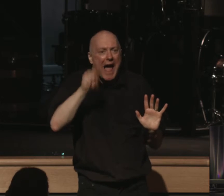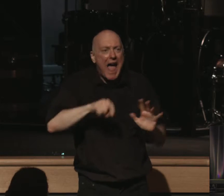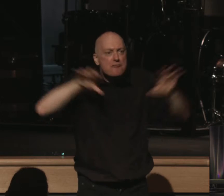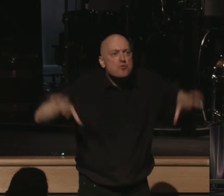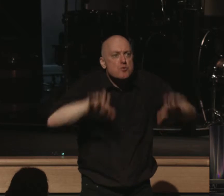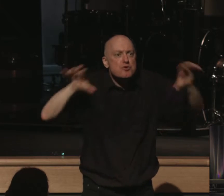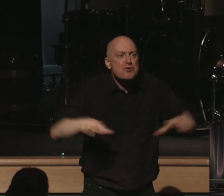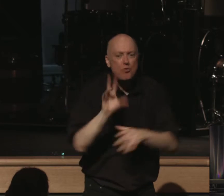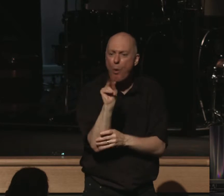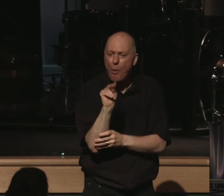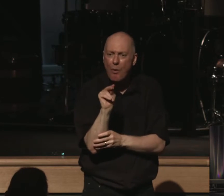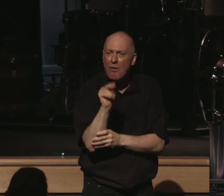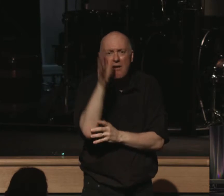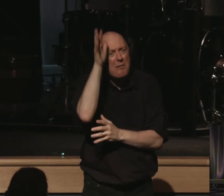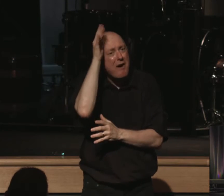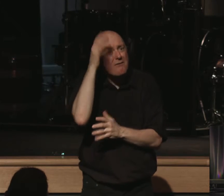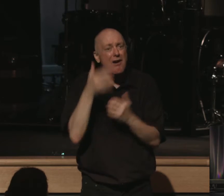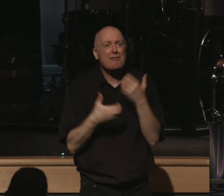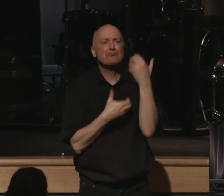to work anymore. My dad would carry me.